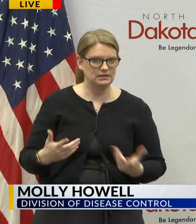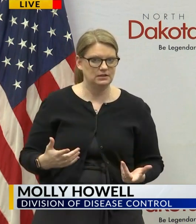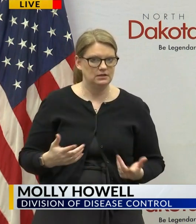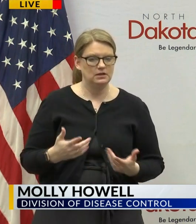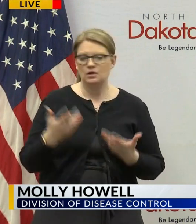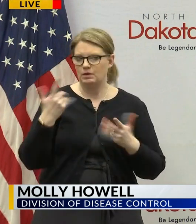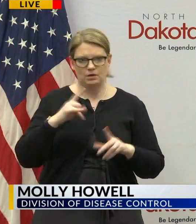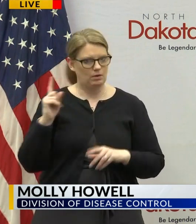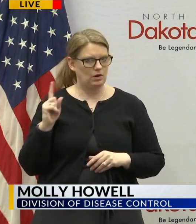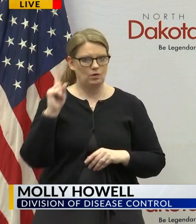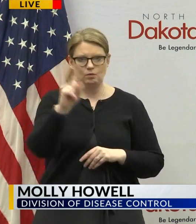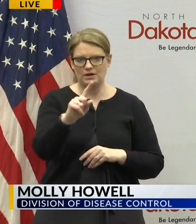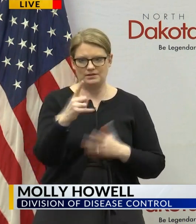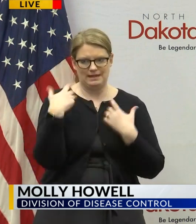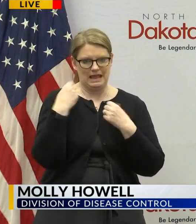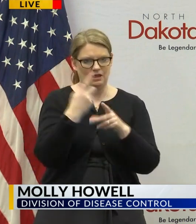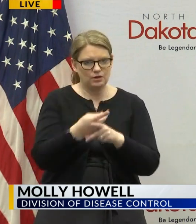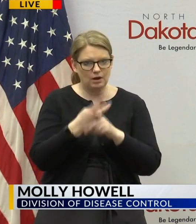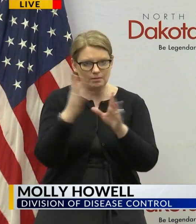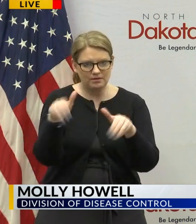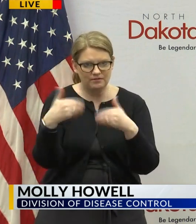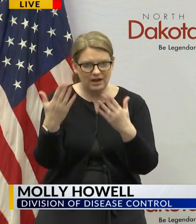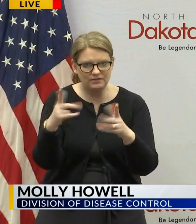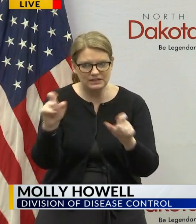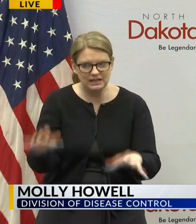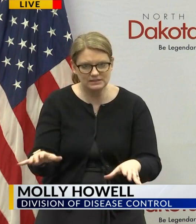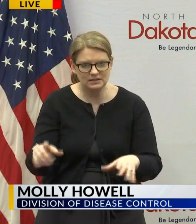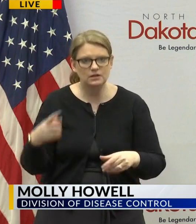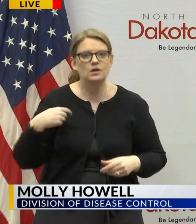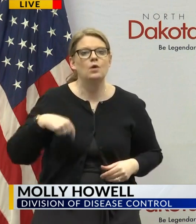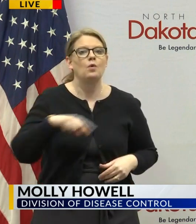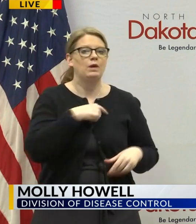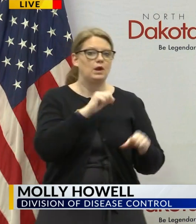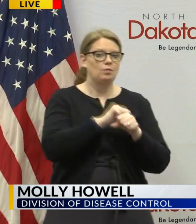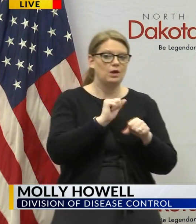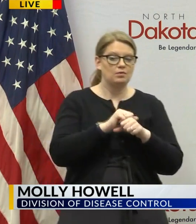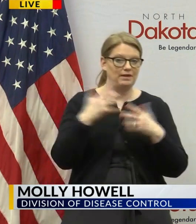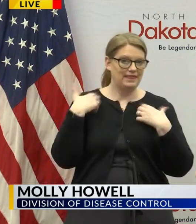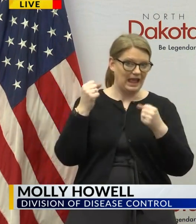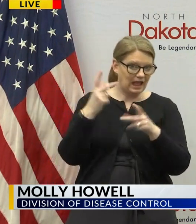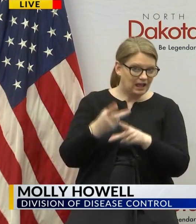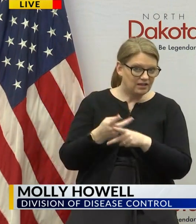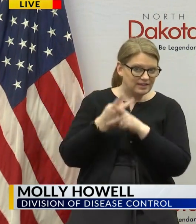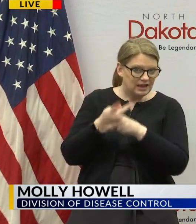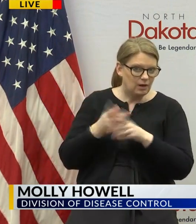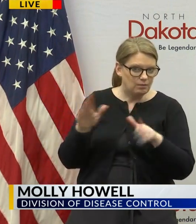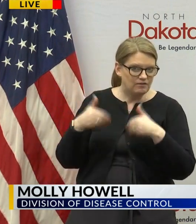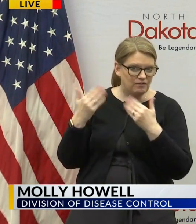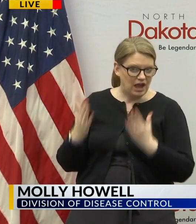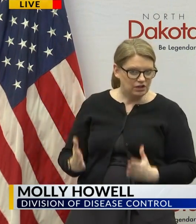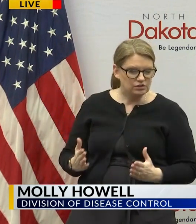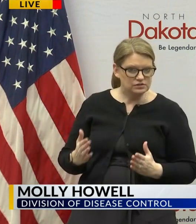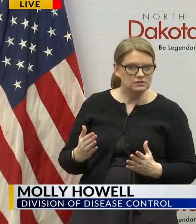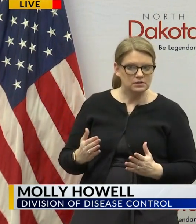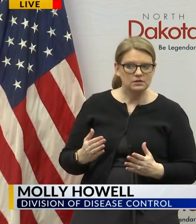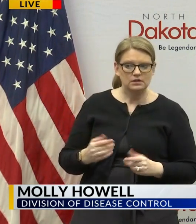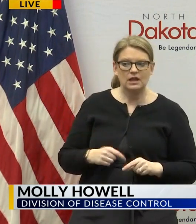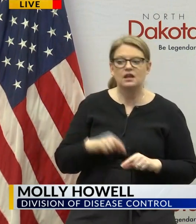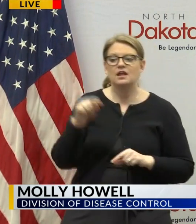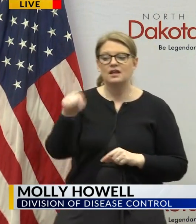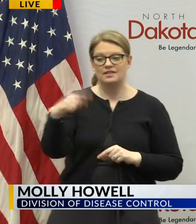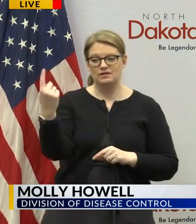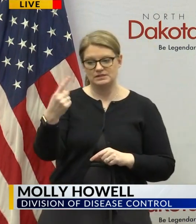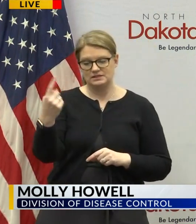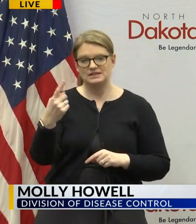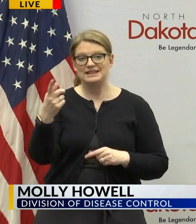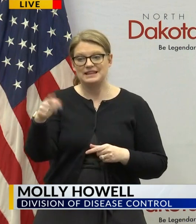to the health care provider for testing and so we are coordinating that with the health care providers so they know someone that was a contact to a case